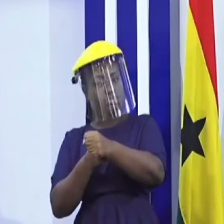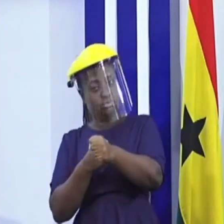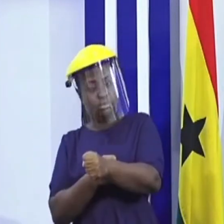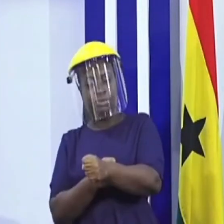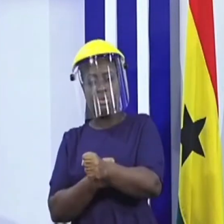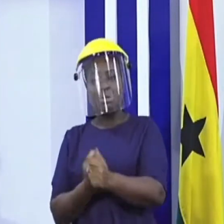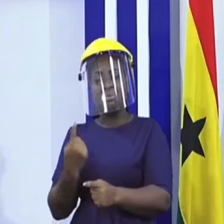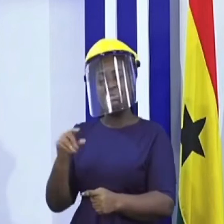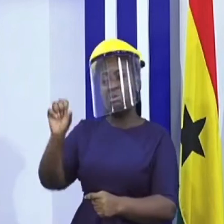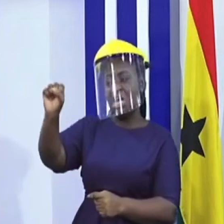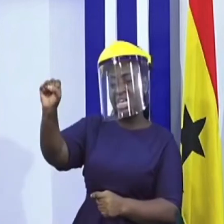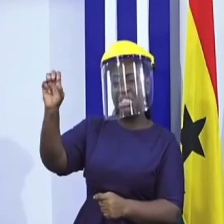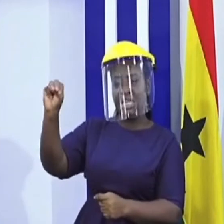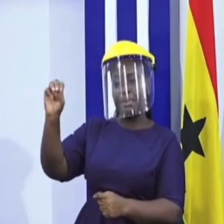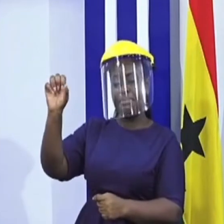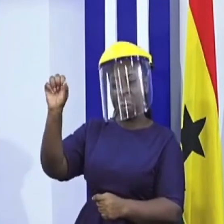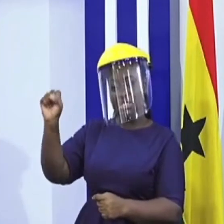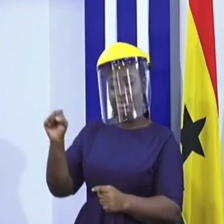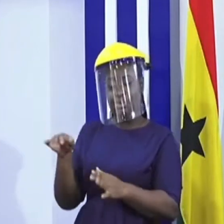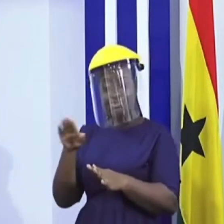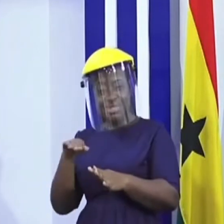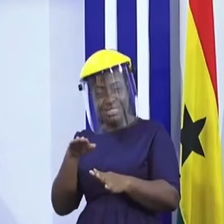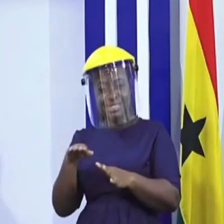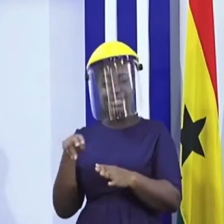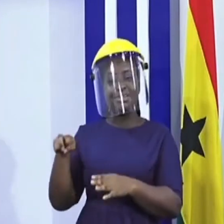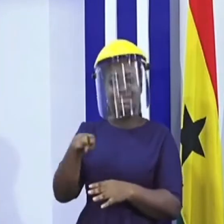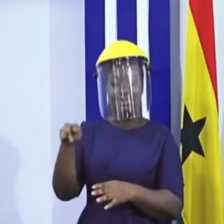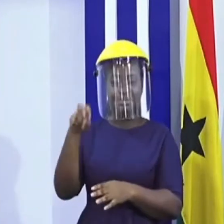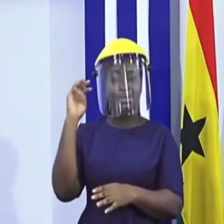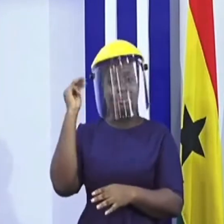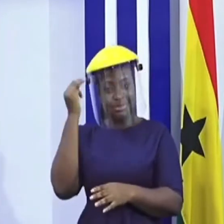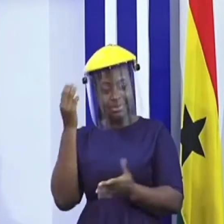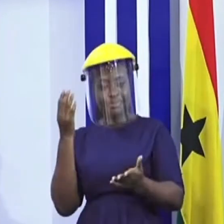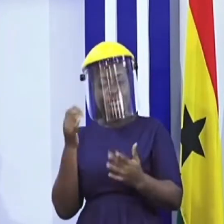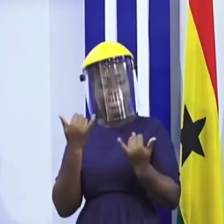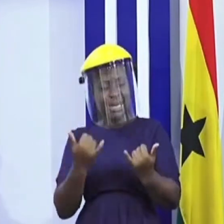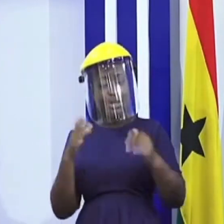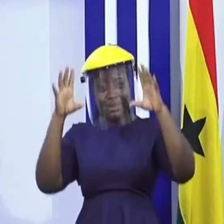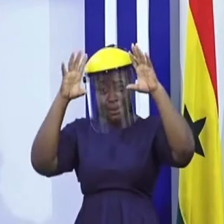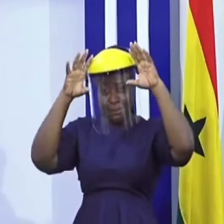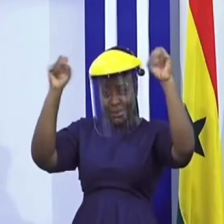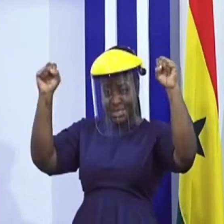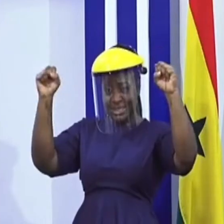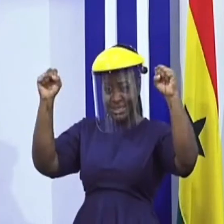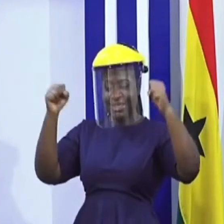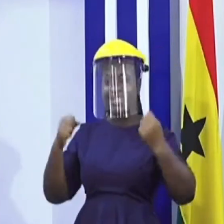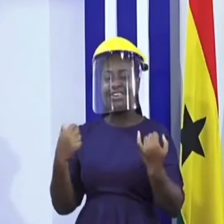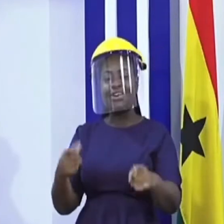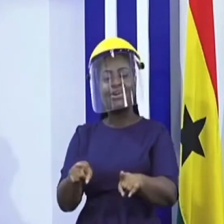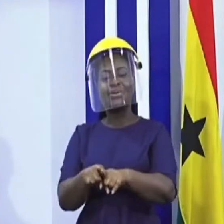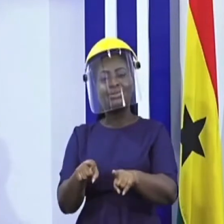SMEs within the tourism value chain. His Excellency the President has also